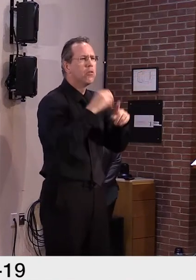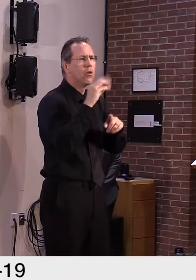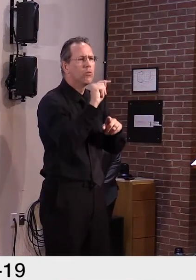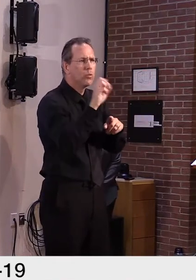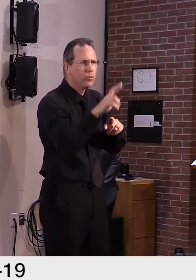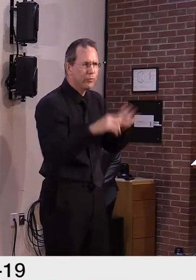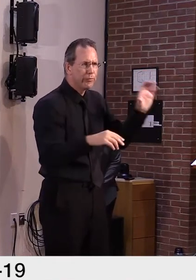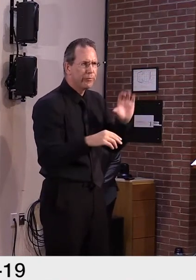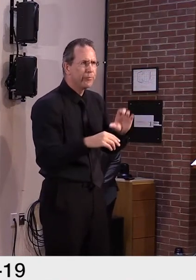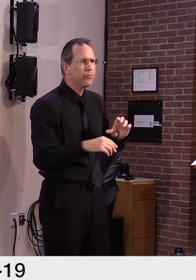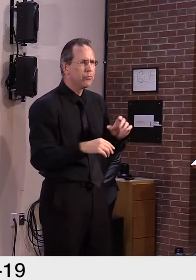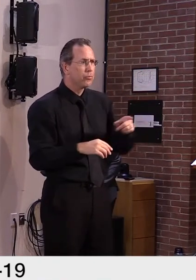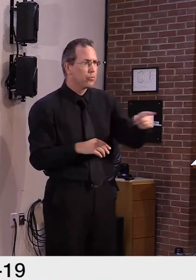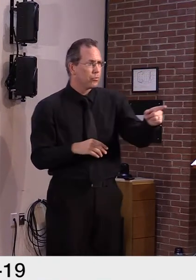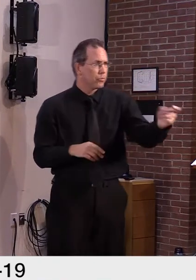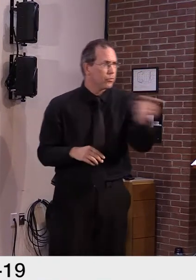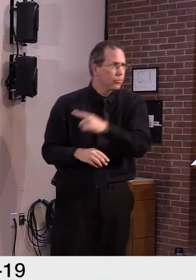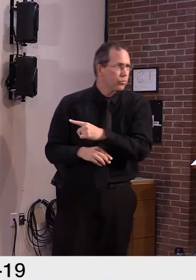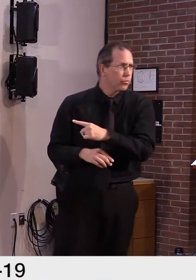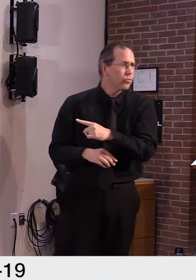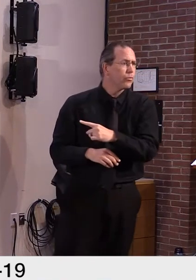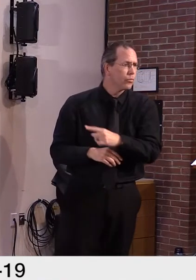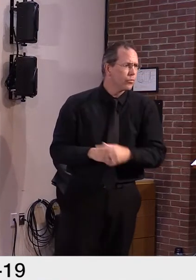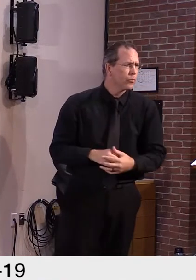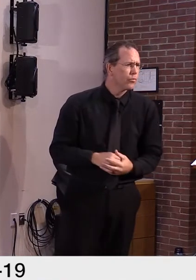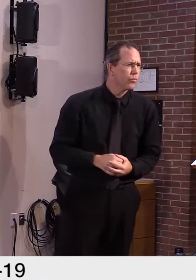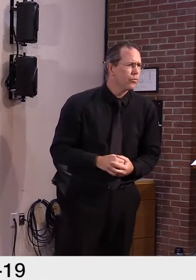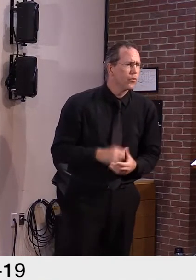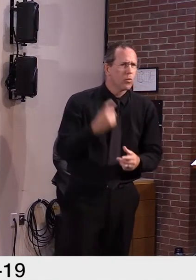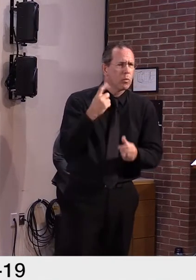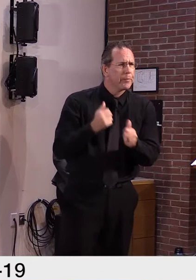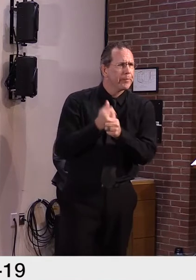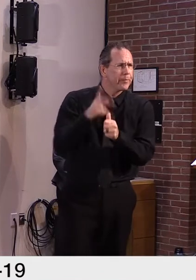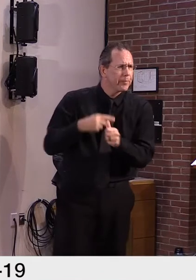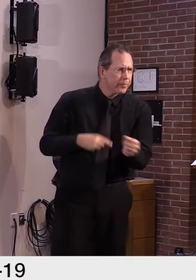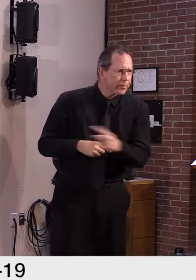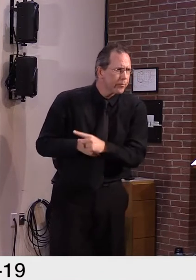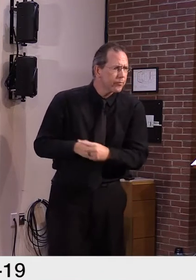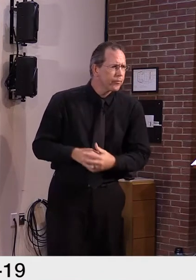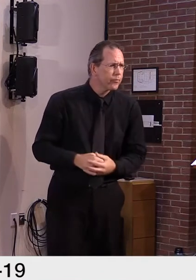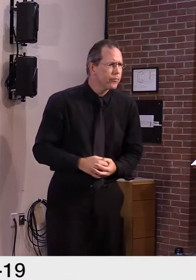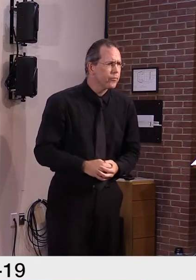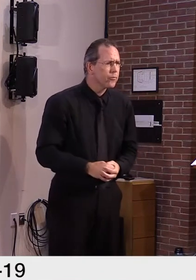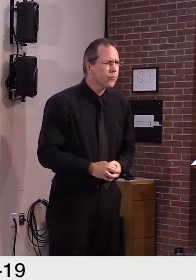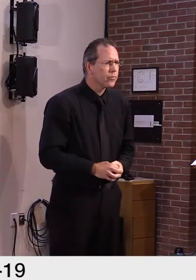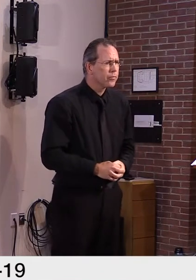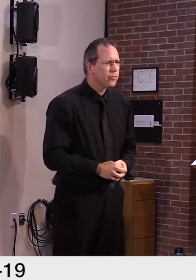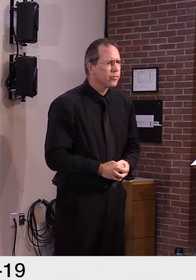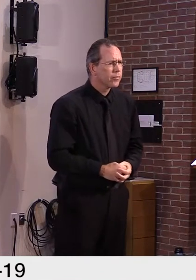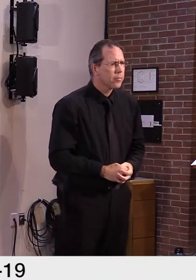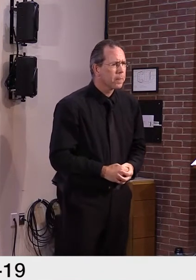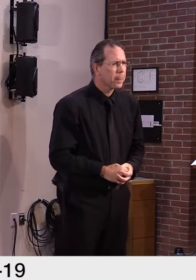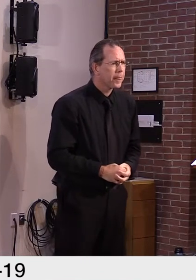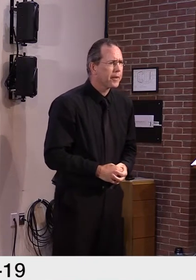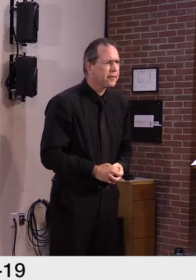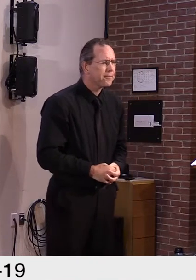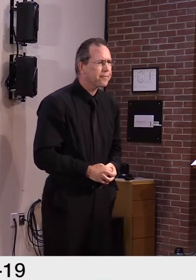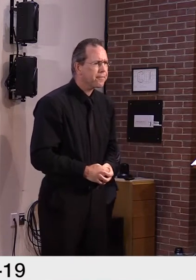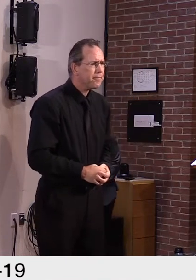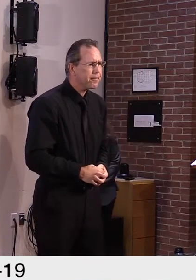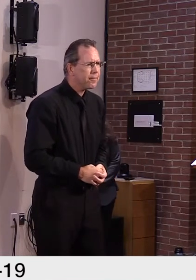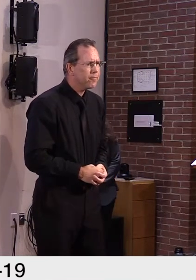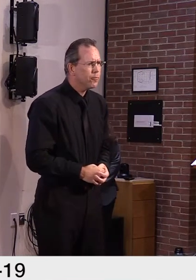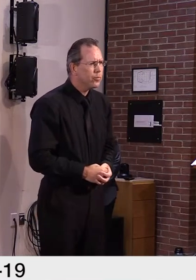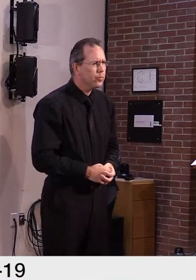You might have seen there was a letter that went out from UVM Health Network CEO John Brunson earlier this week to the Greenhouse